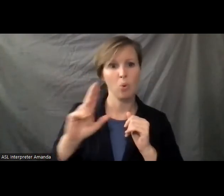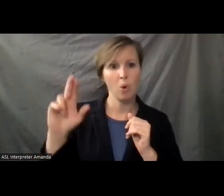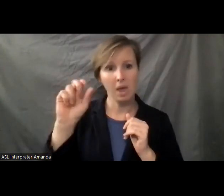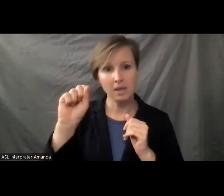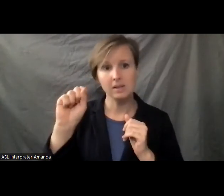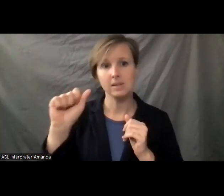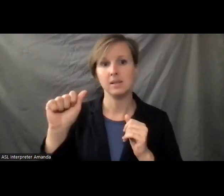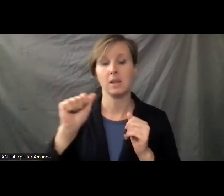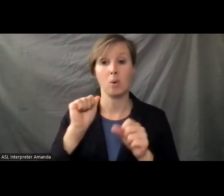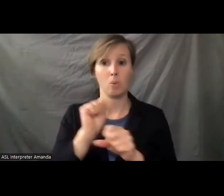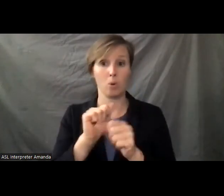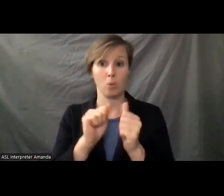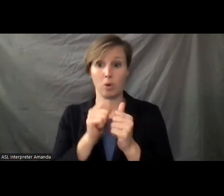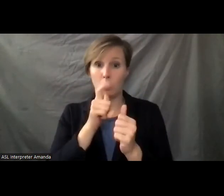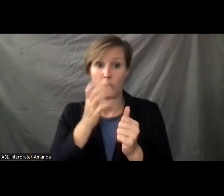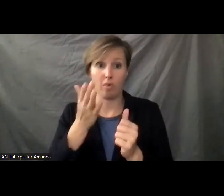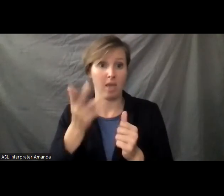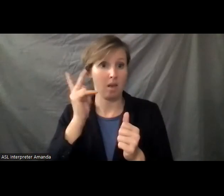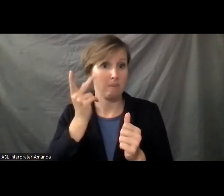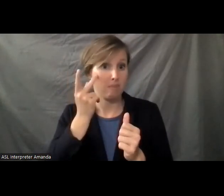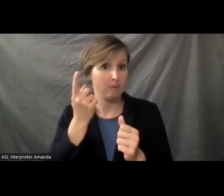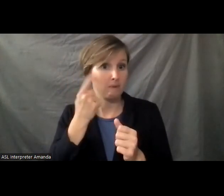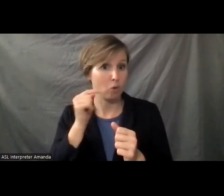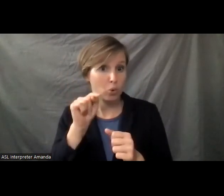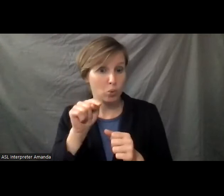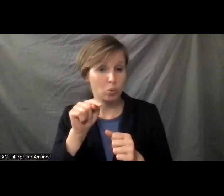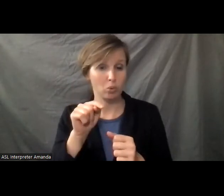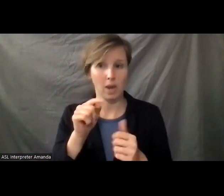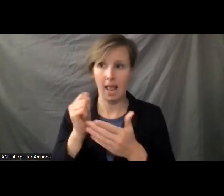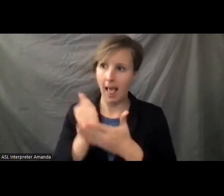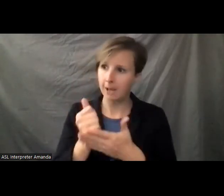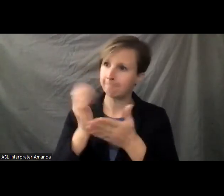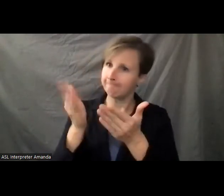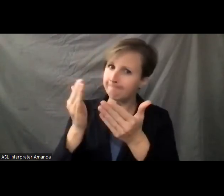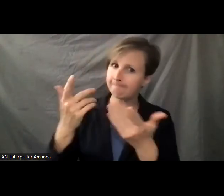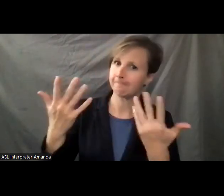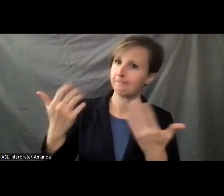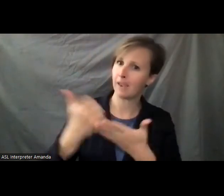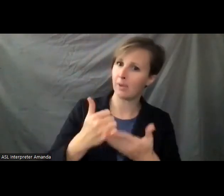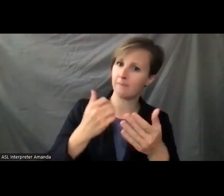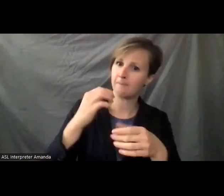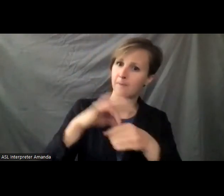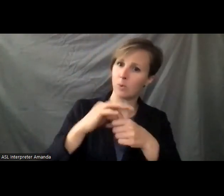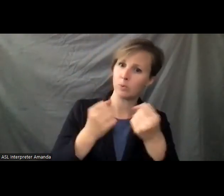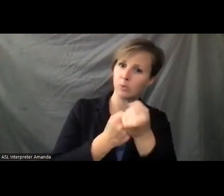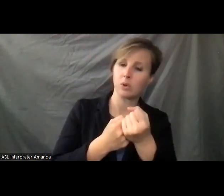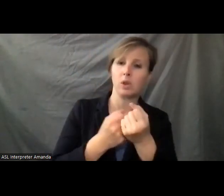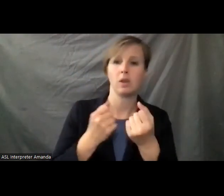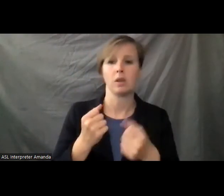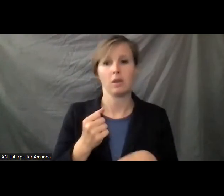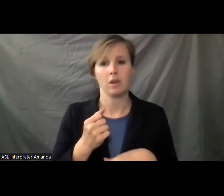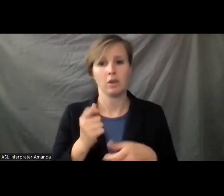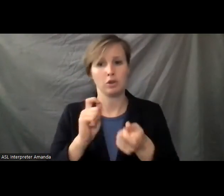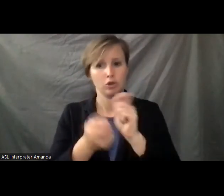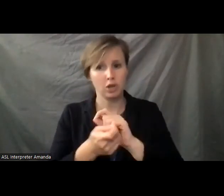is in the office for you, and help them get the votes. Together, you can educate and change our